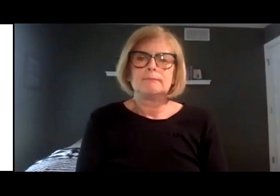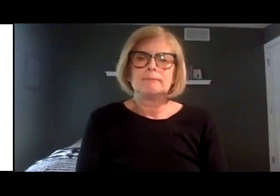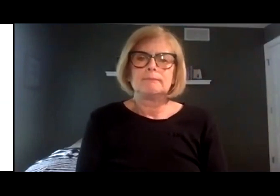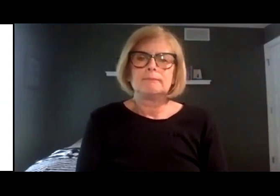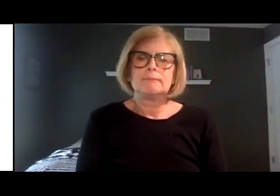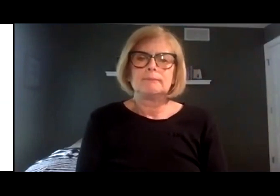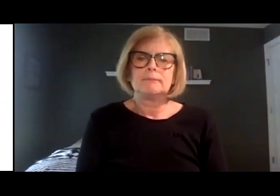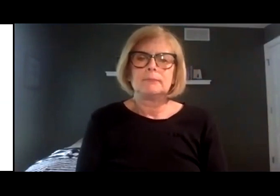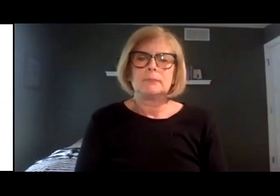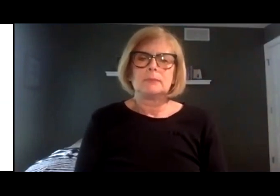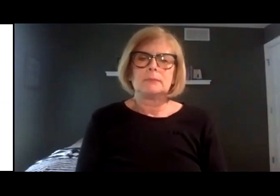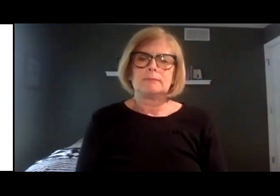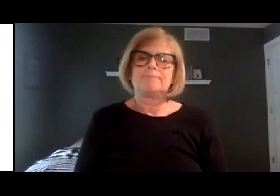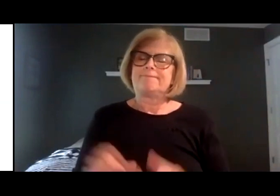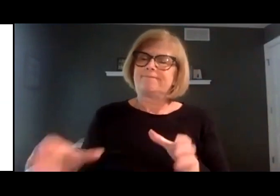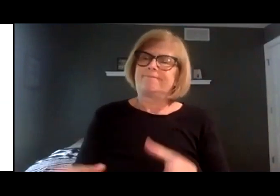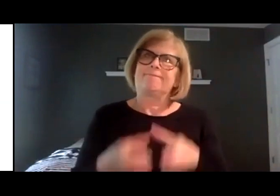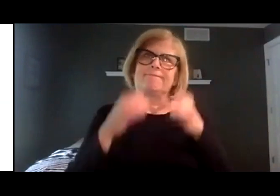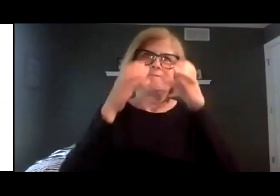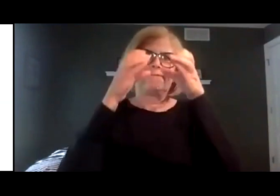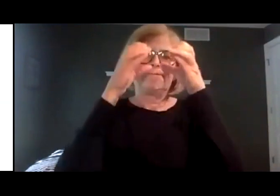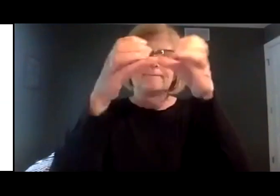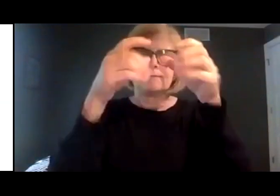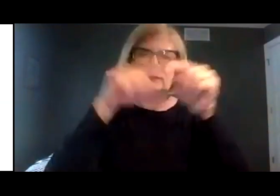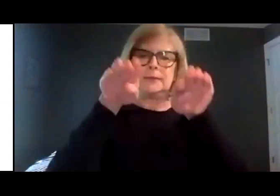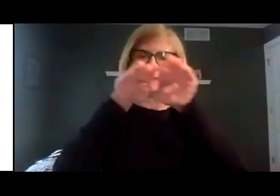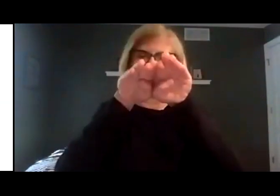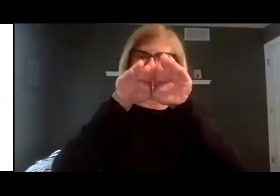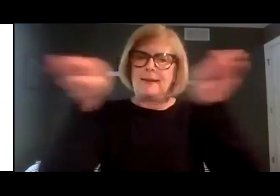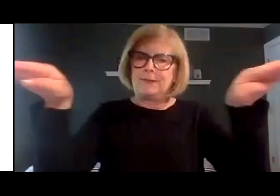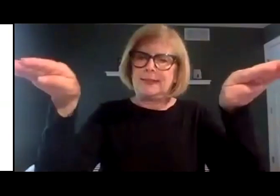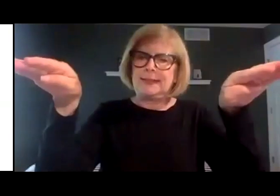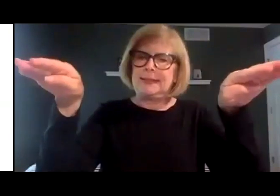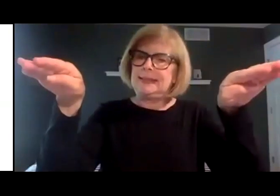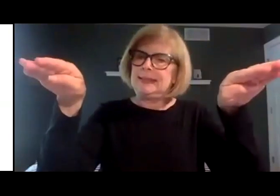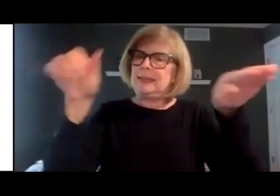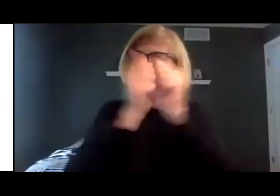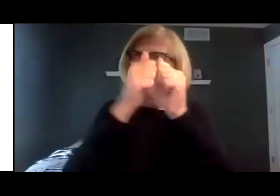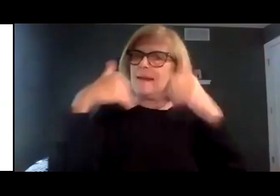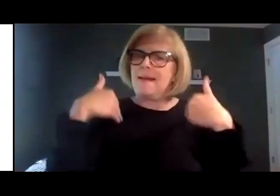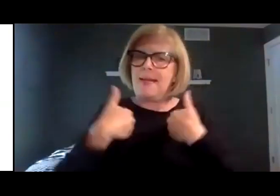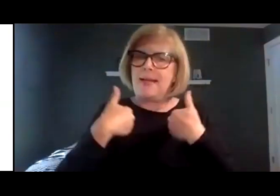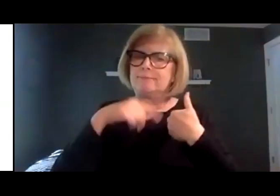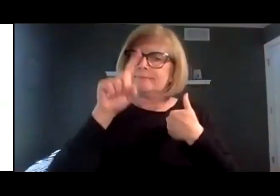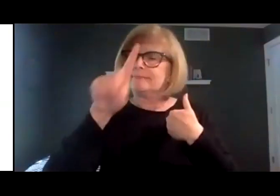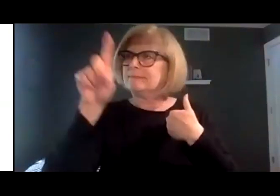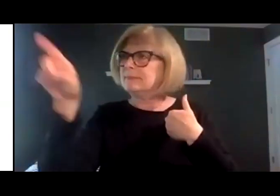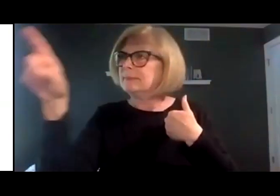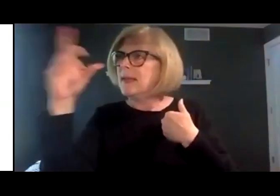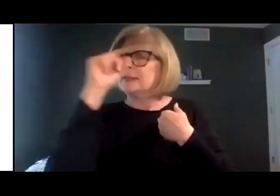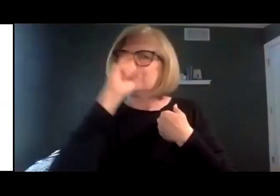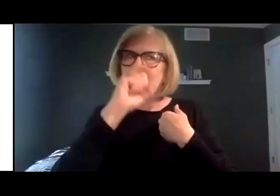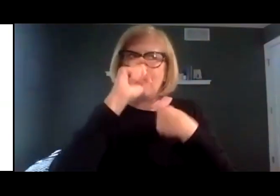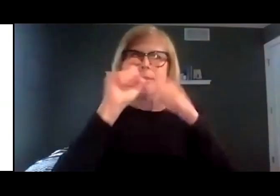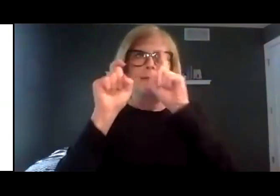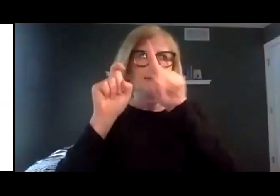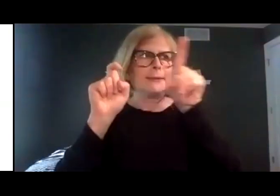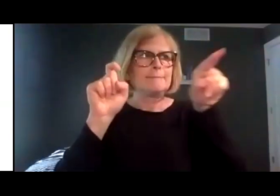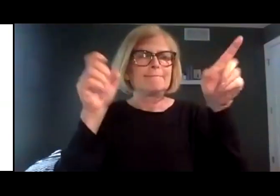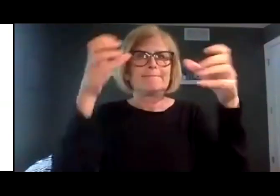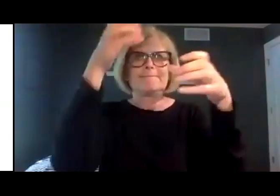And set him on the shelf in the toy department with the other animals and dolls.